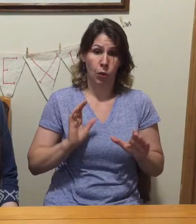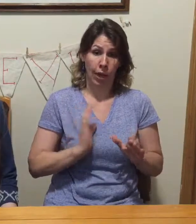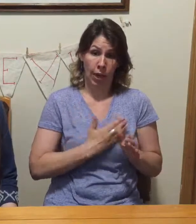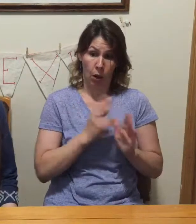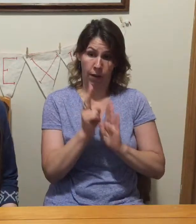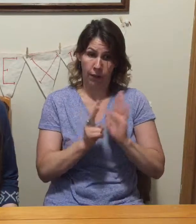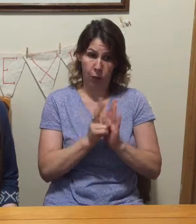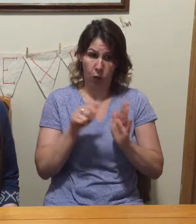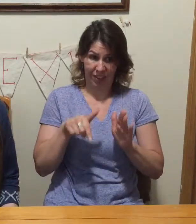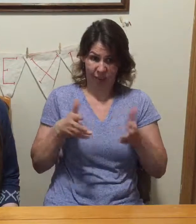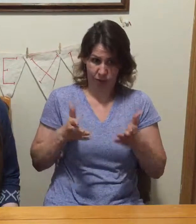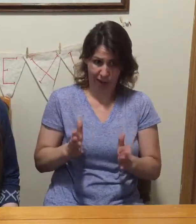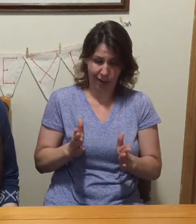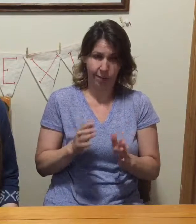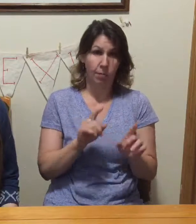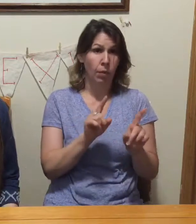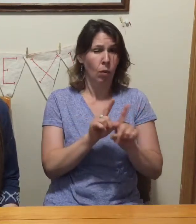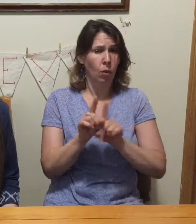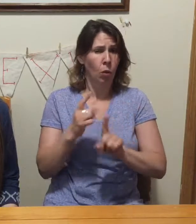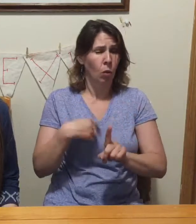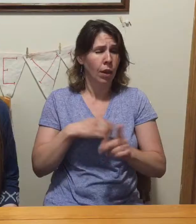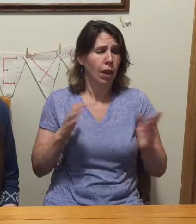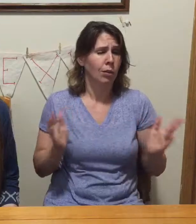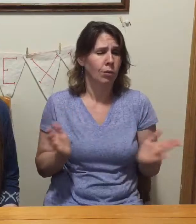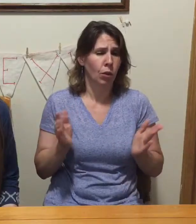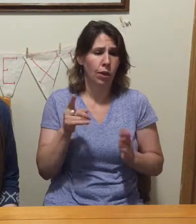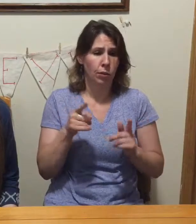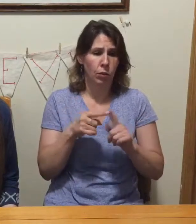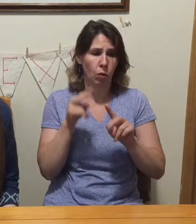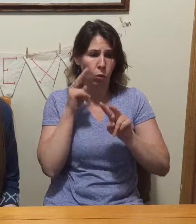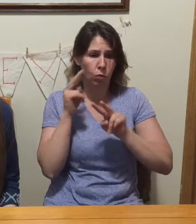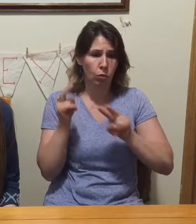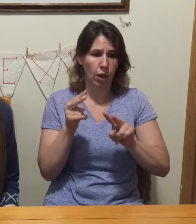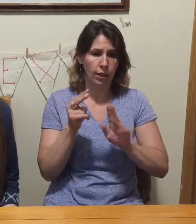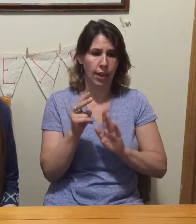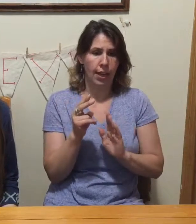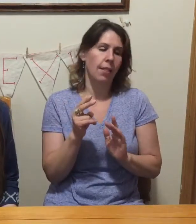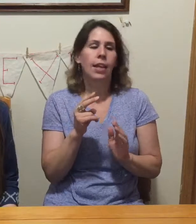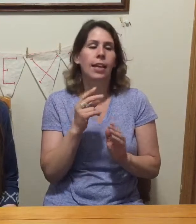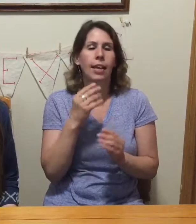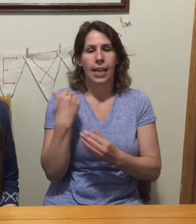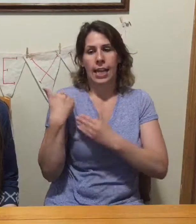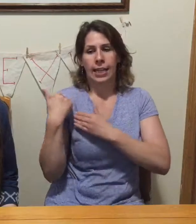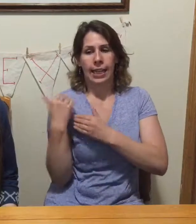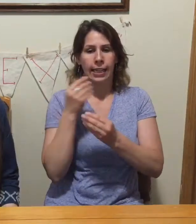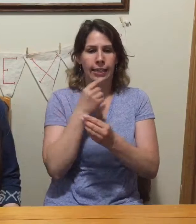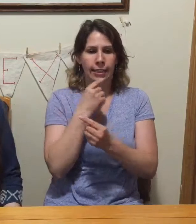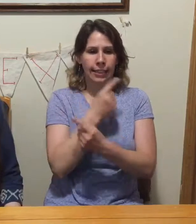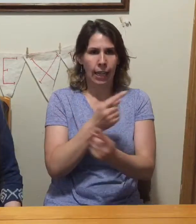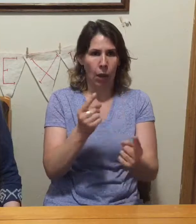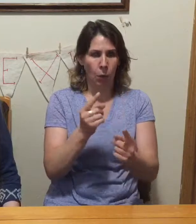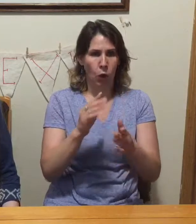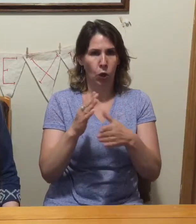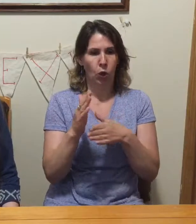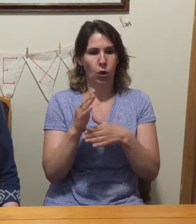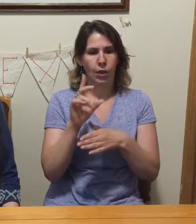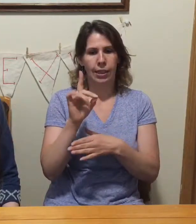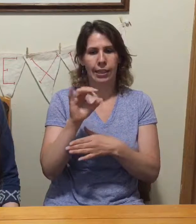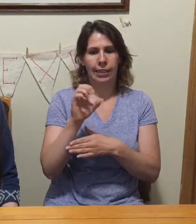Also, we encourage you, everyone, to watch the disclaimer video before watching any of our other